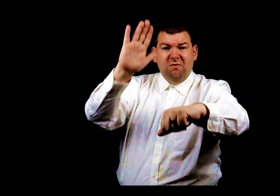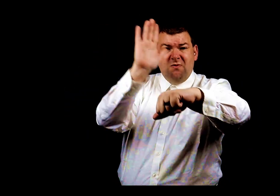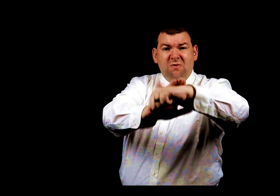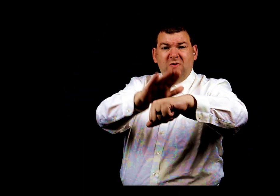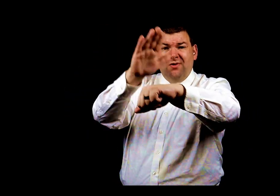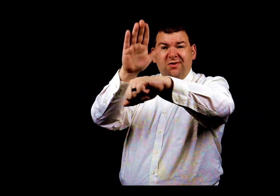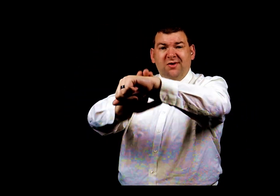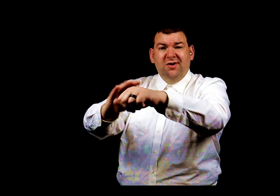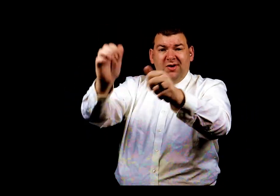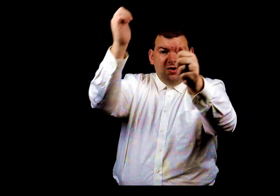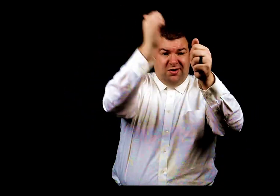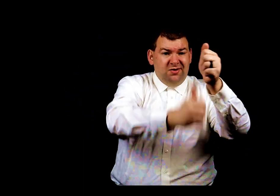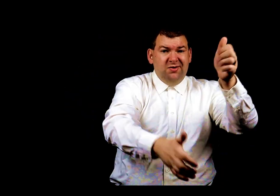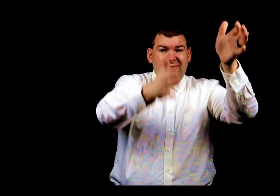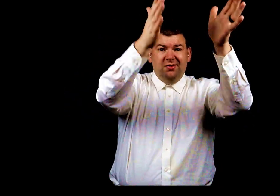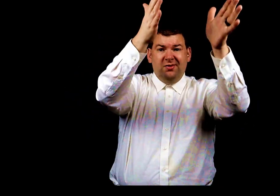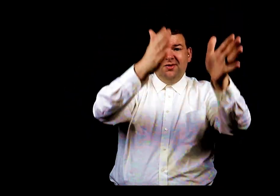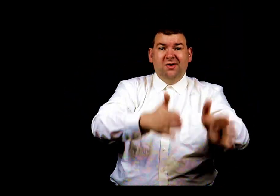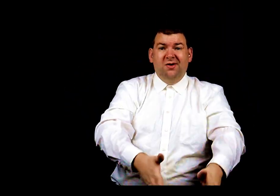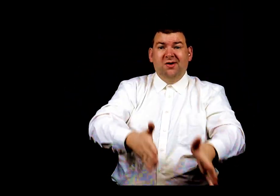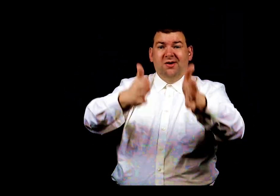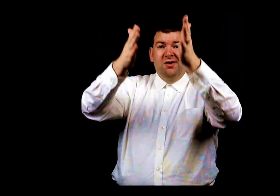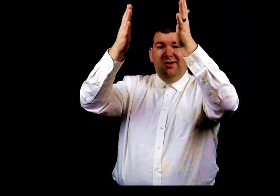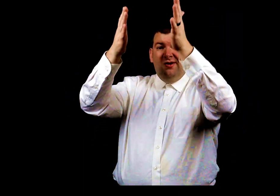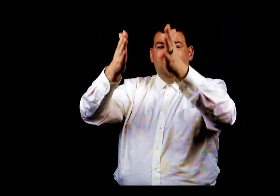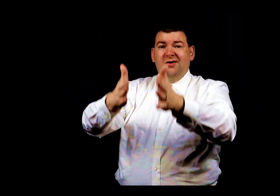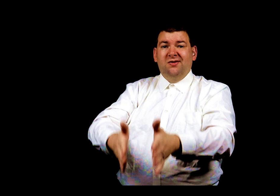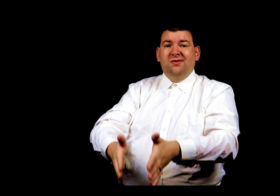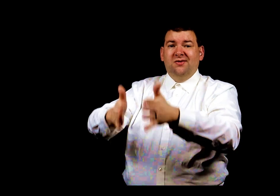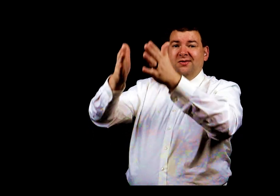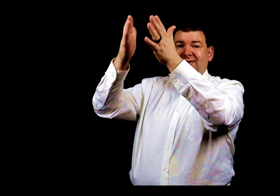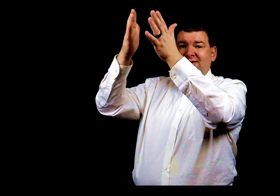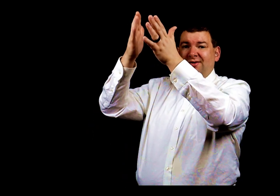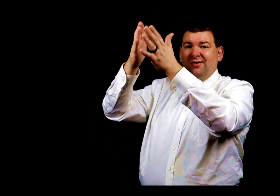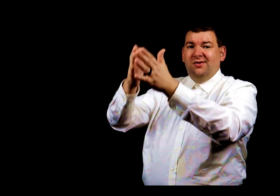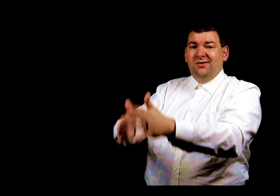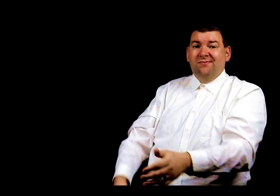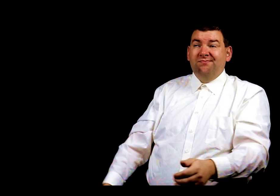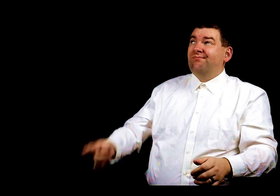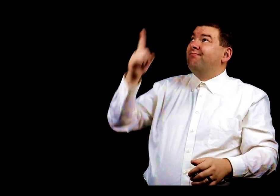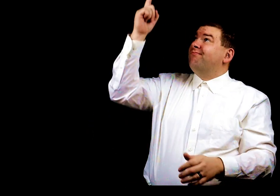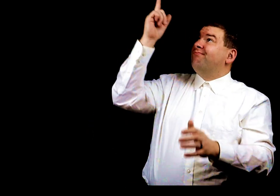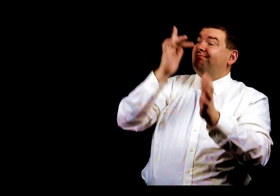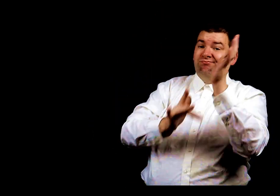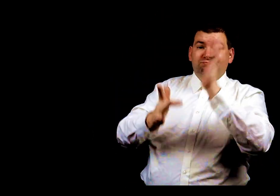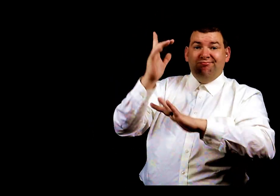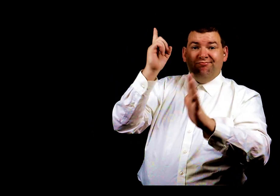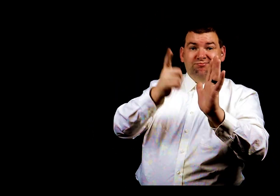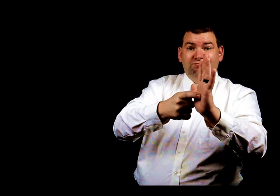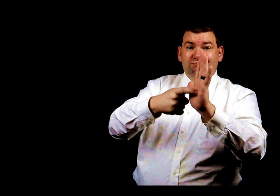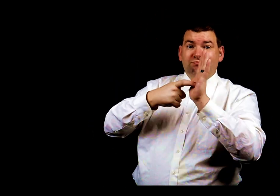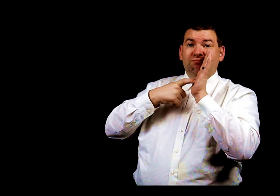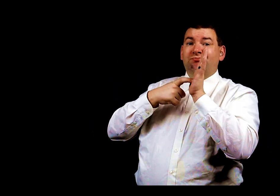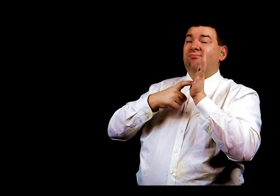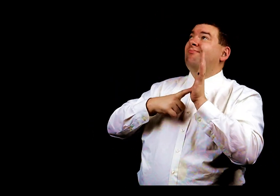warning, to every man Trumpet Lest he require,